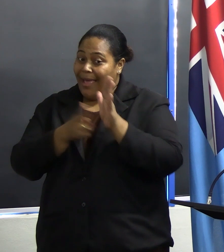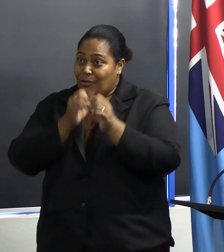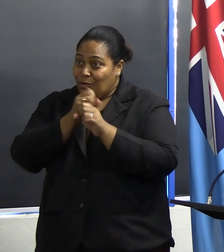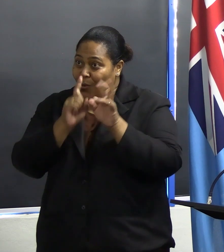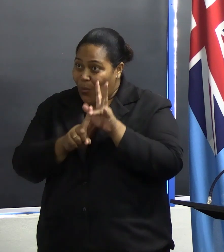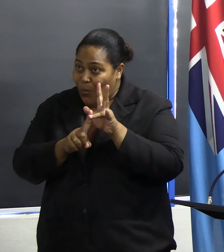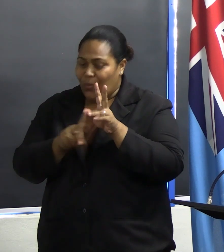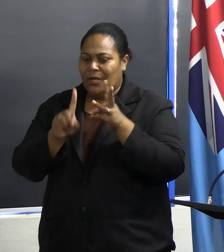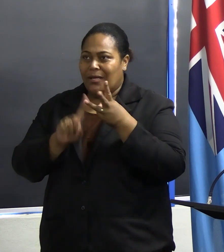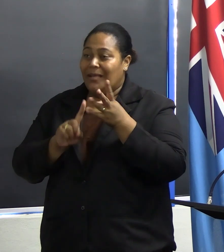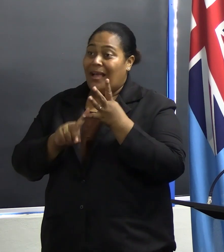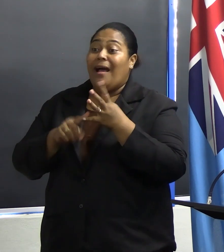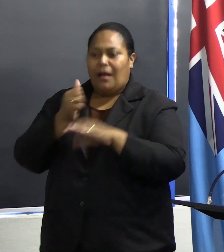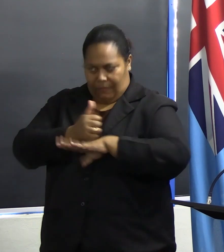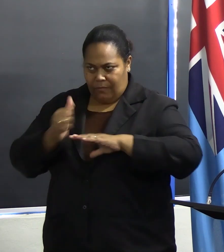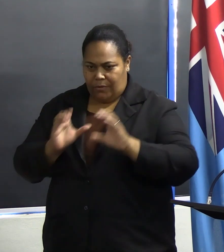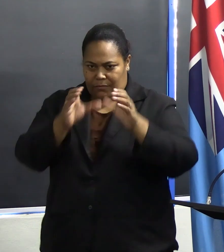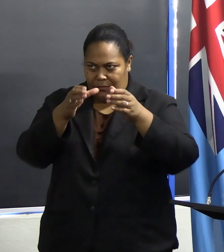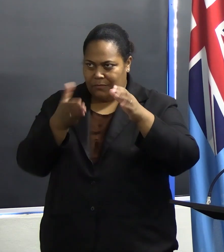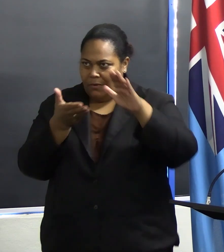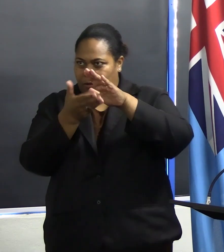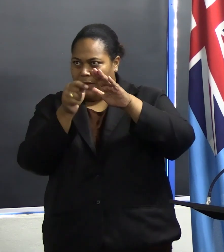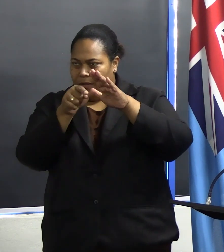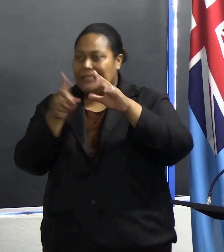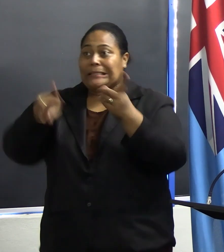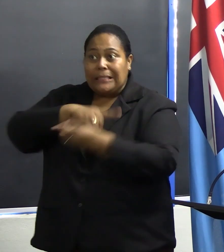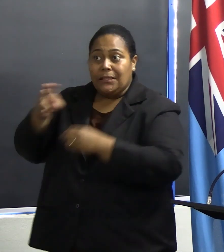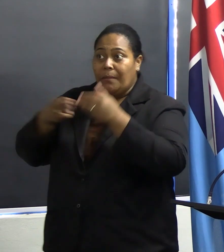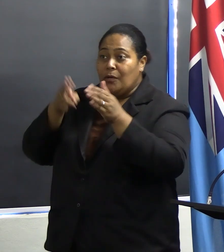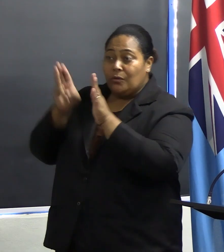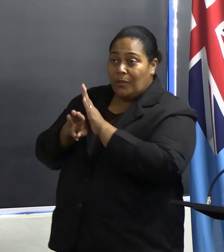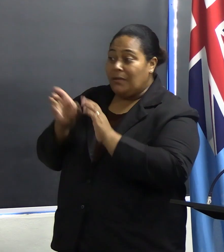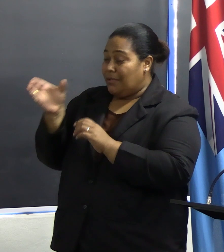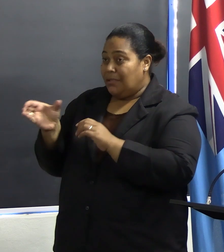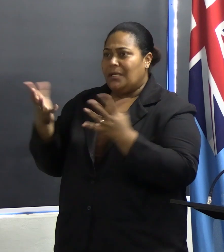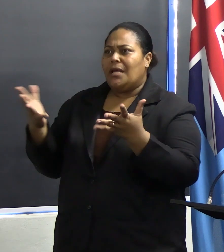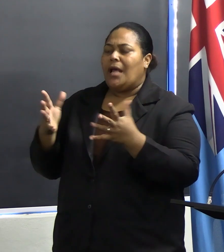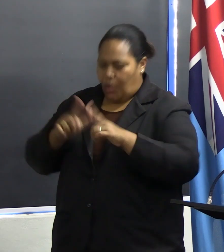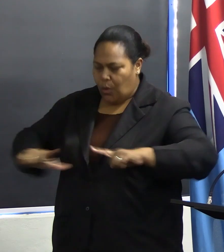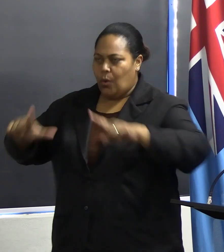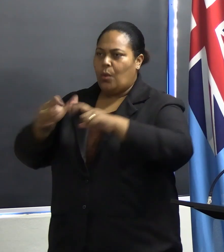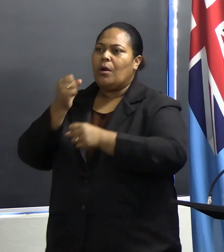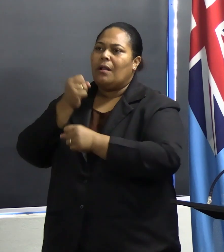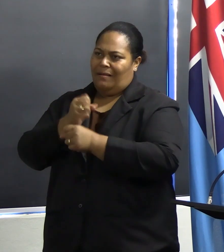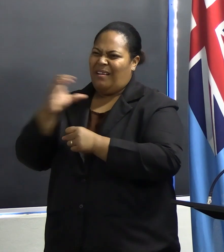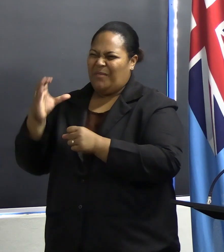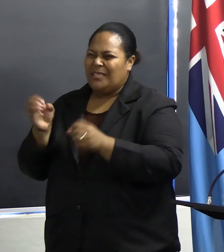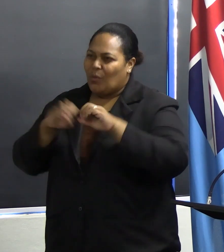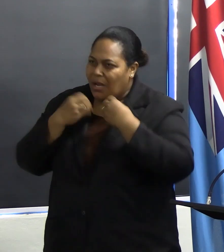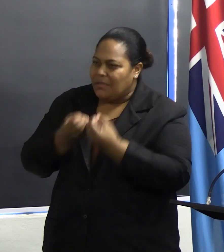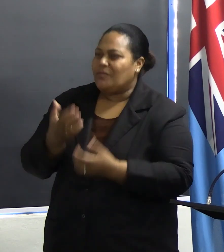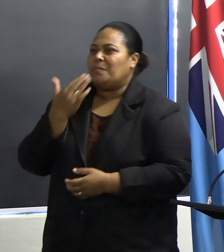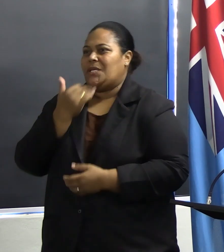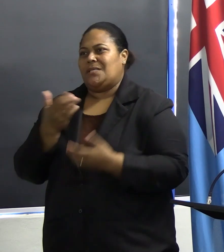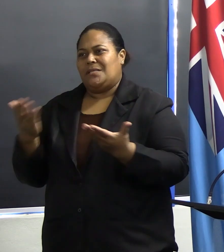organizations, government agencies, disaster managers, and even local government entities. We need to be prepared